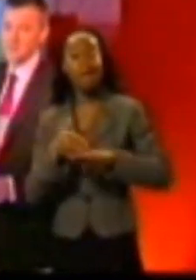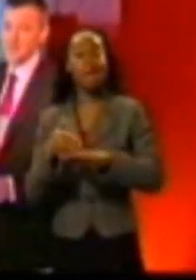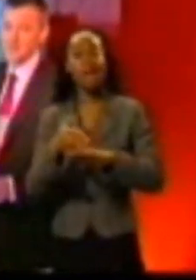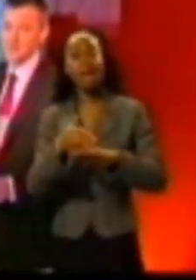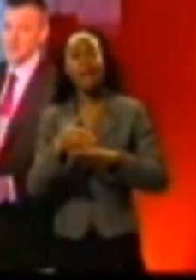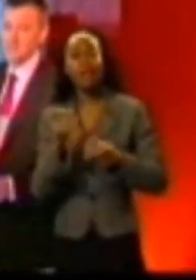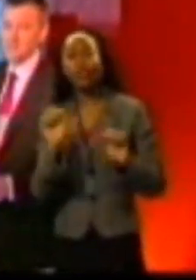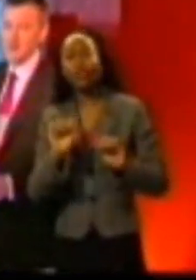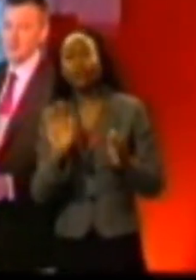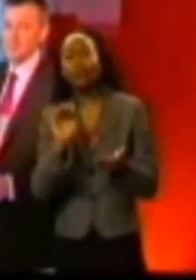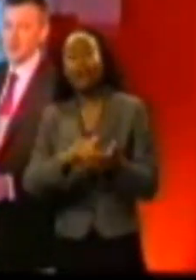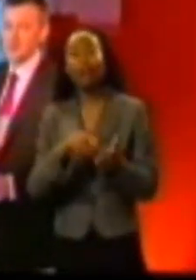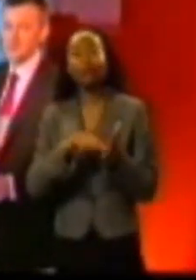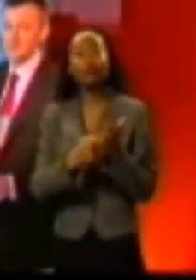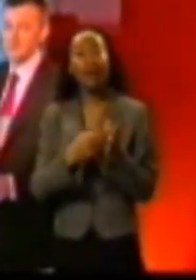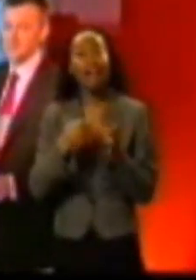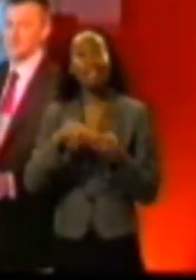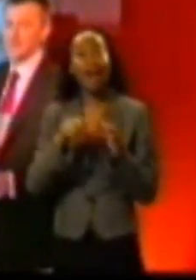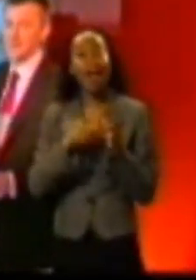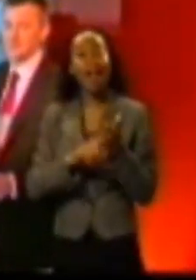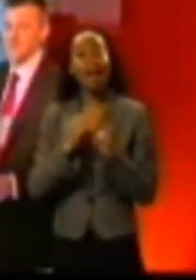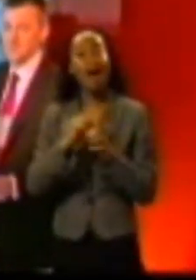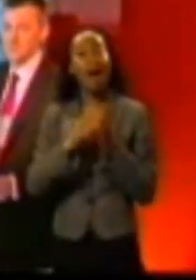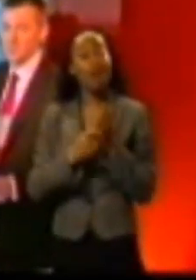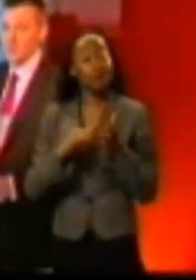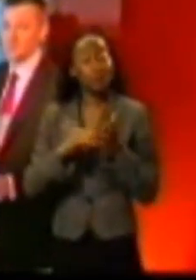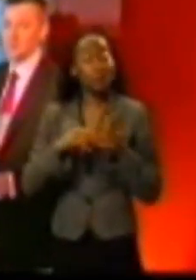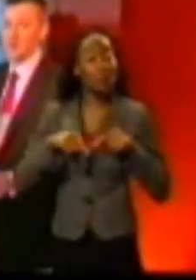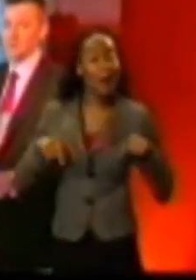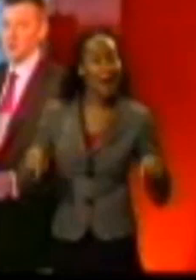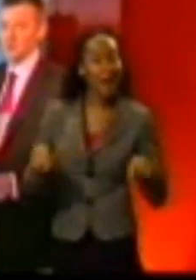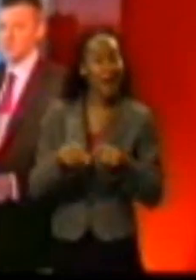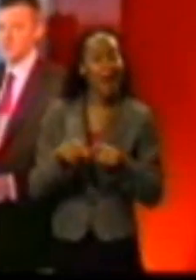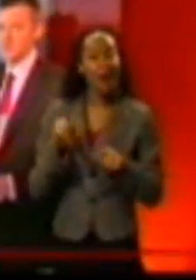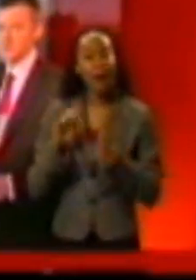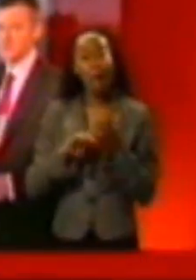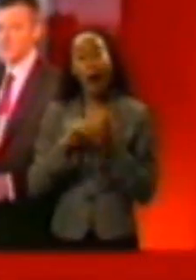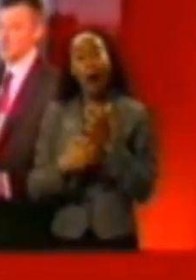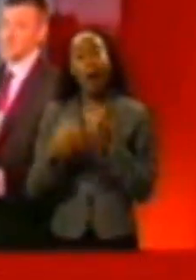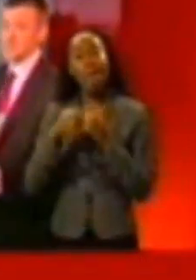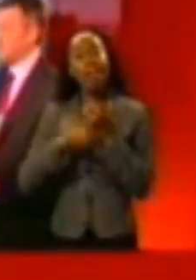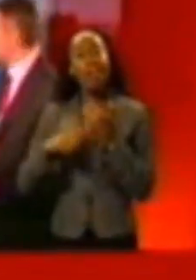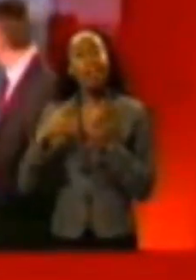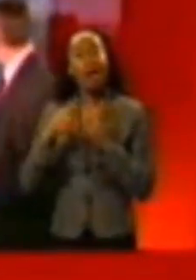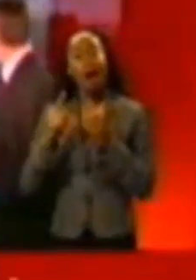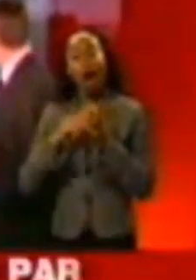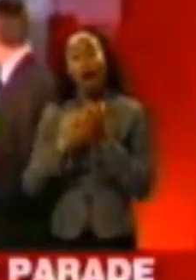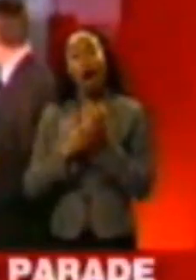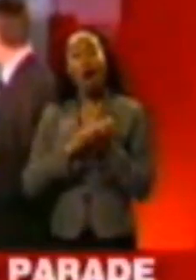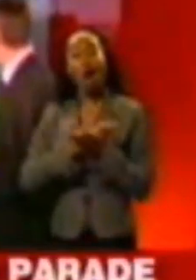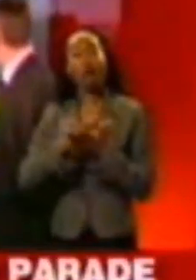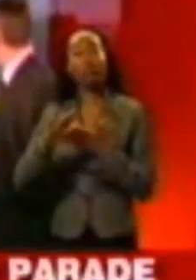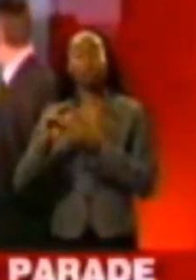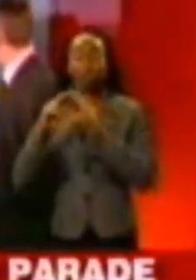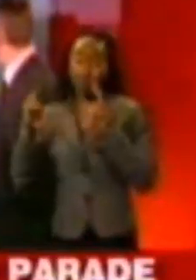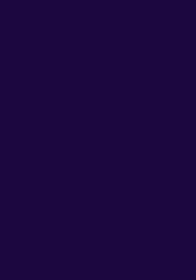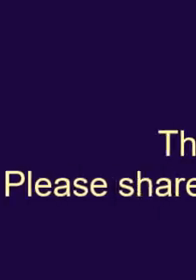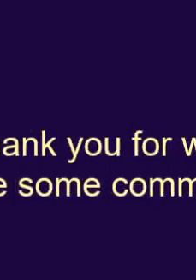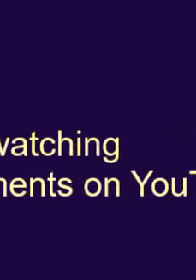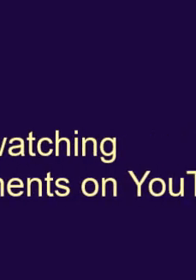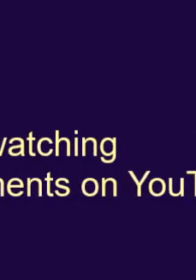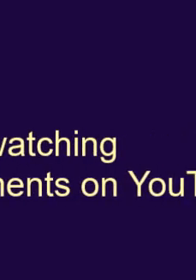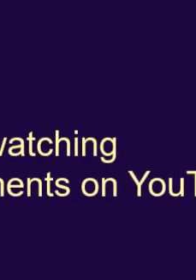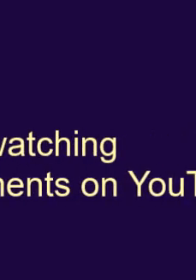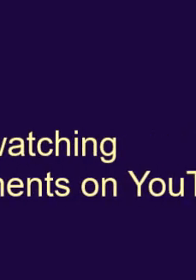Trafalgar Square. They left Marble Arch at midday, worked along Oxford Street. That'll be busy at this time of year anyway, of course.